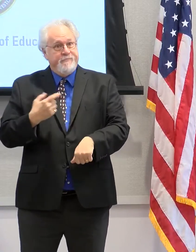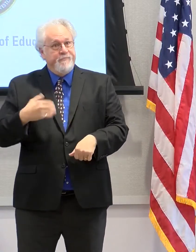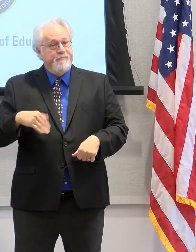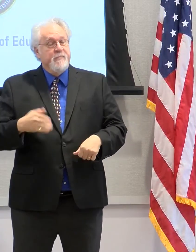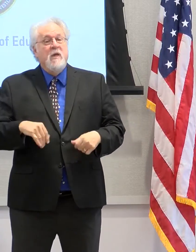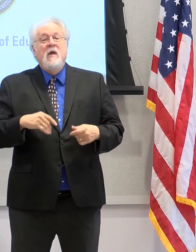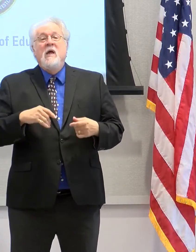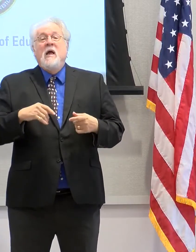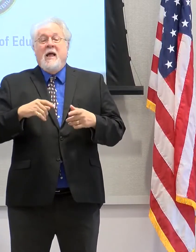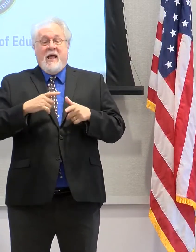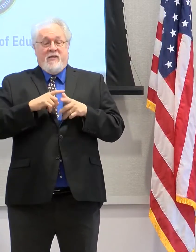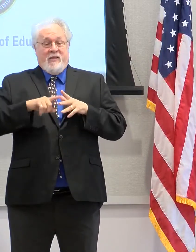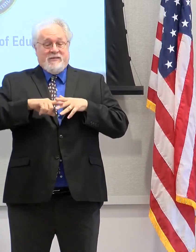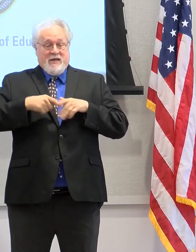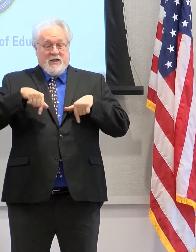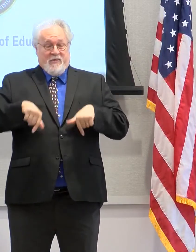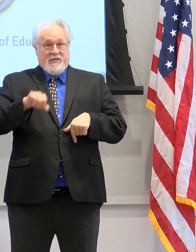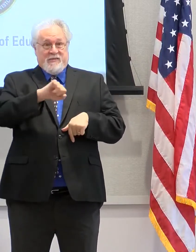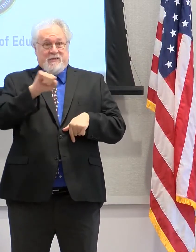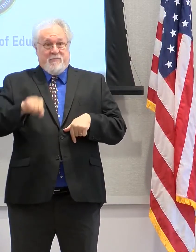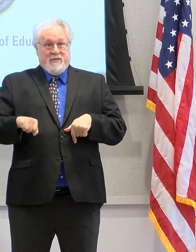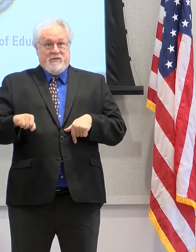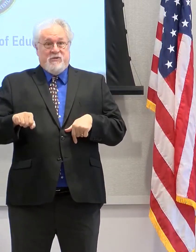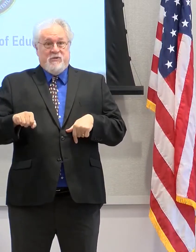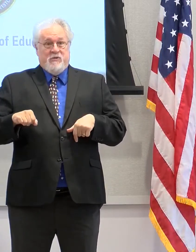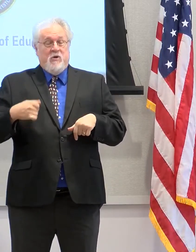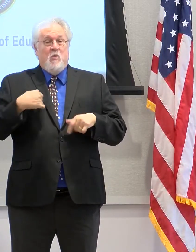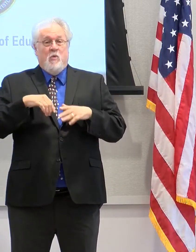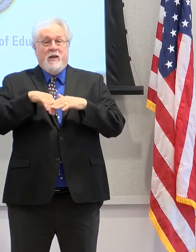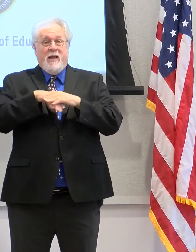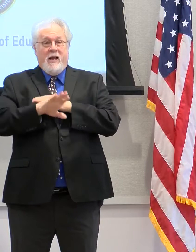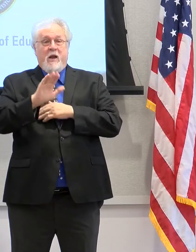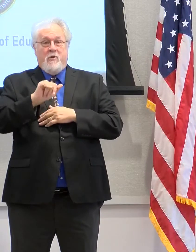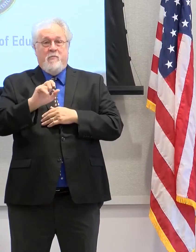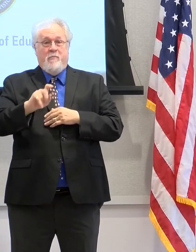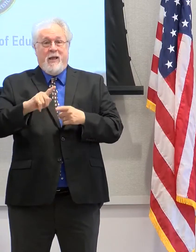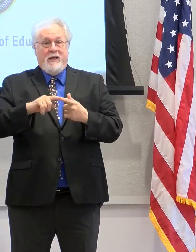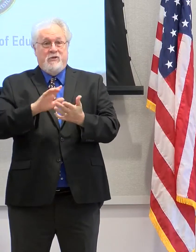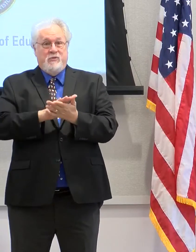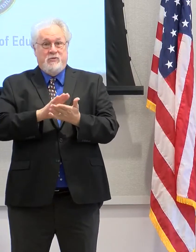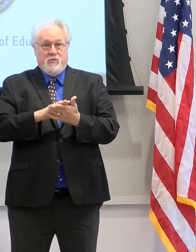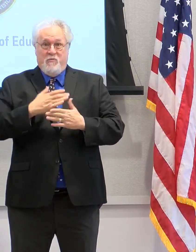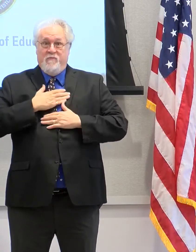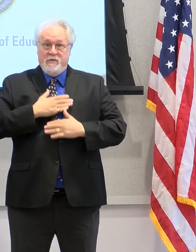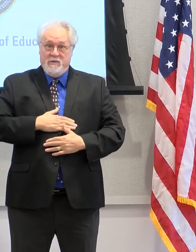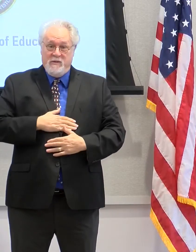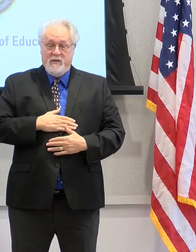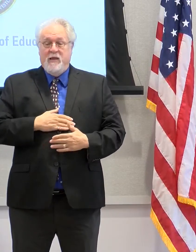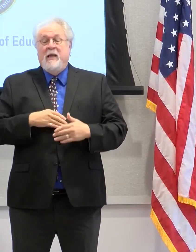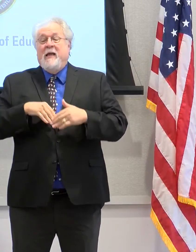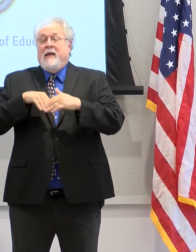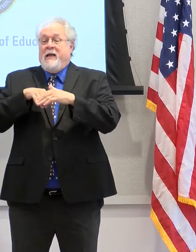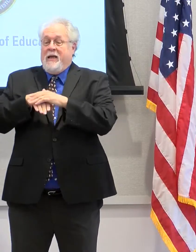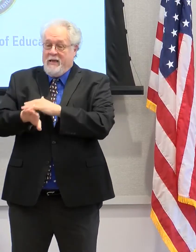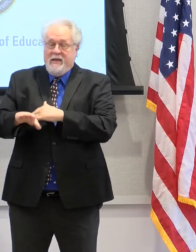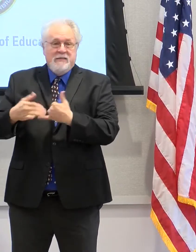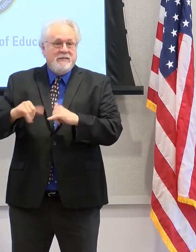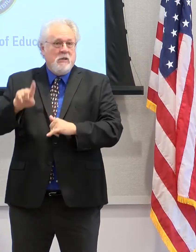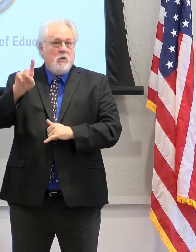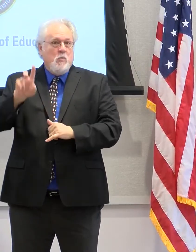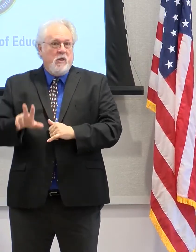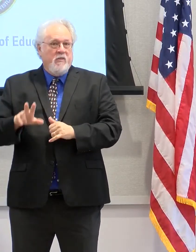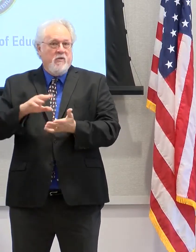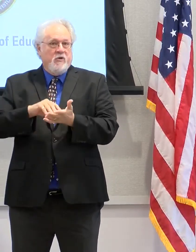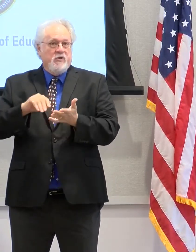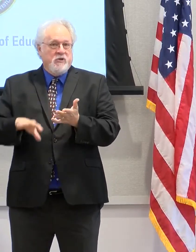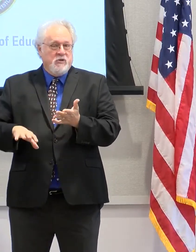we began this semester in the last year as we, you know, entered back into school physically, we still have about a third of our